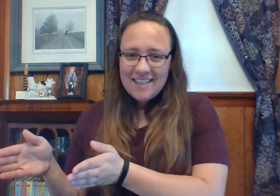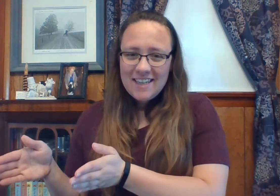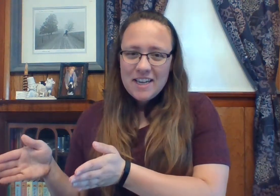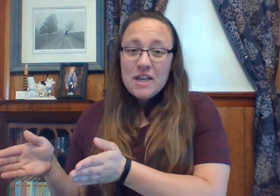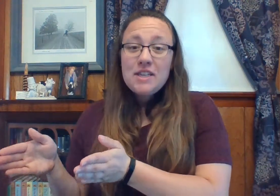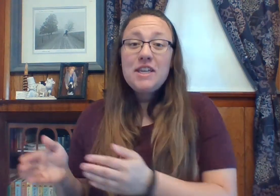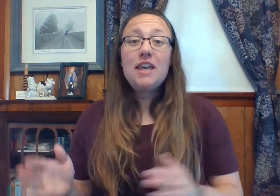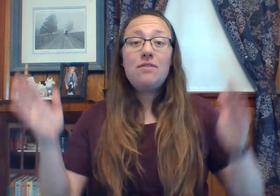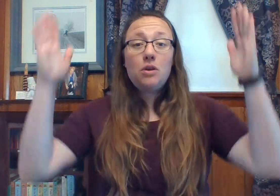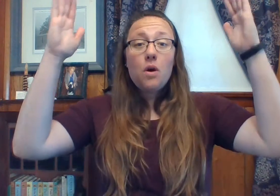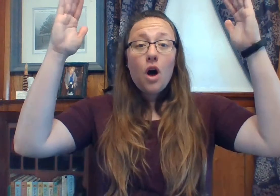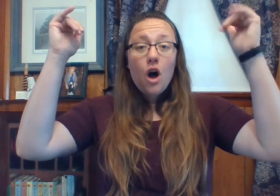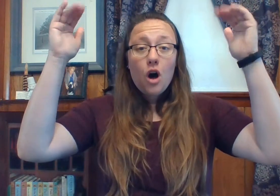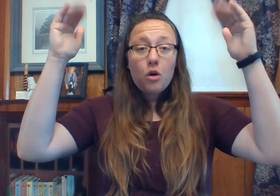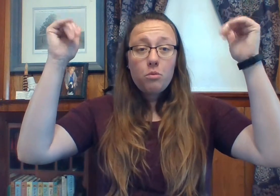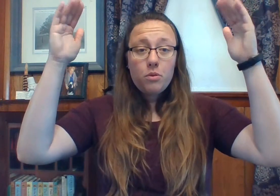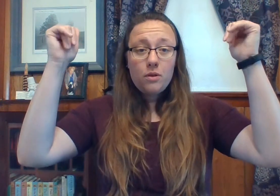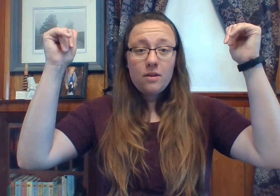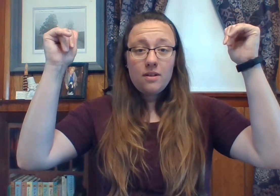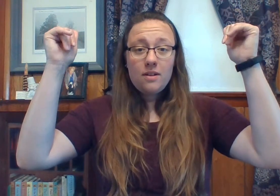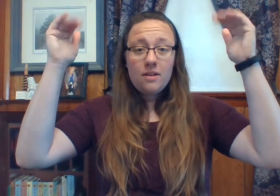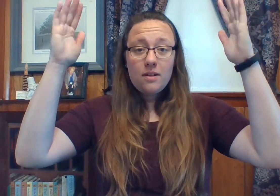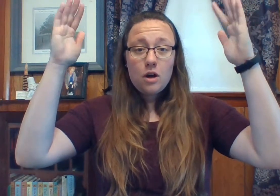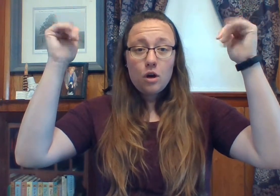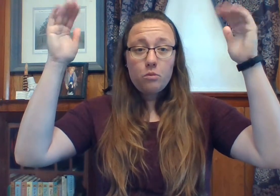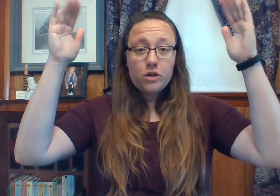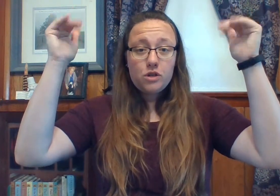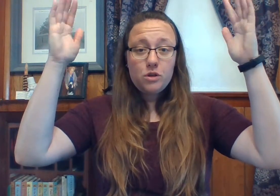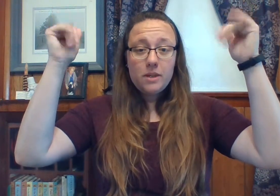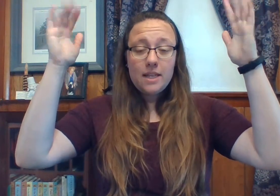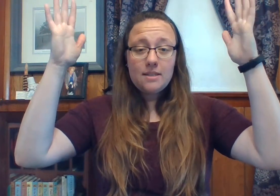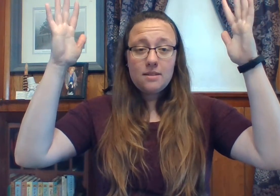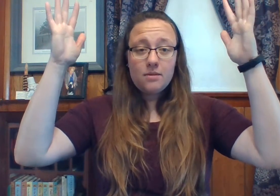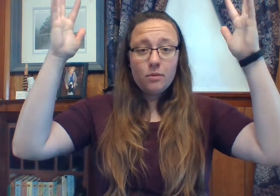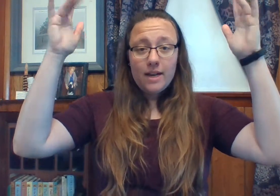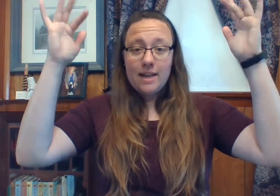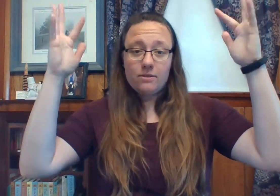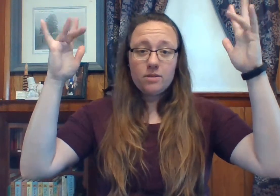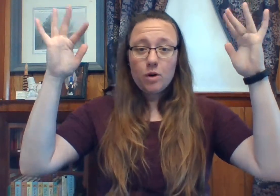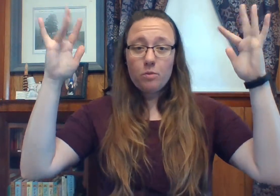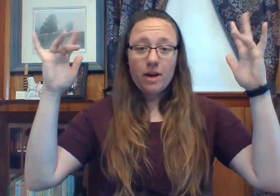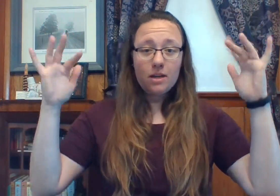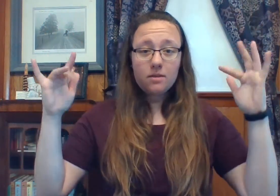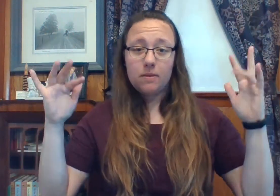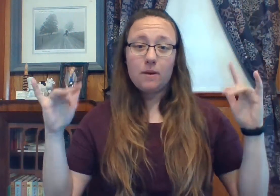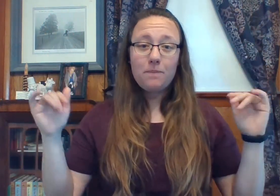Plans to give you hope. Hope we're just doing this. Rain down some hope on us, you know.